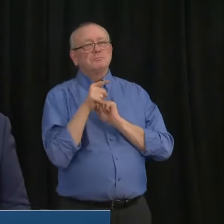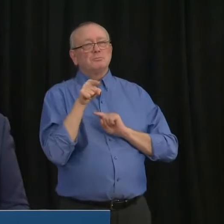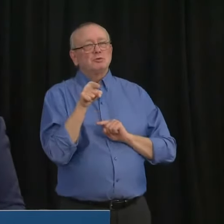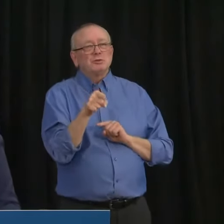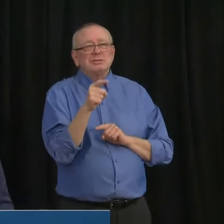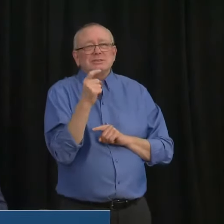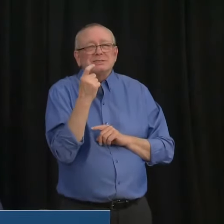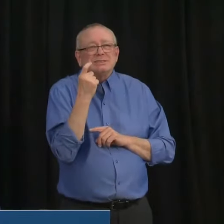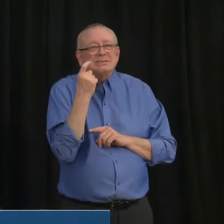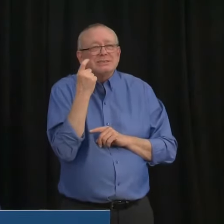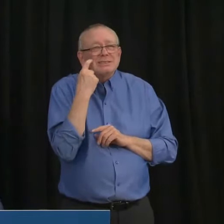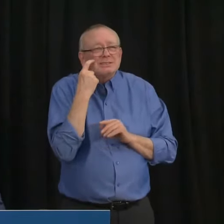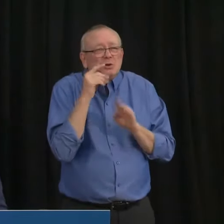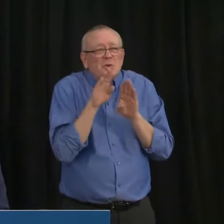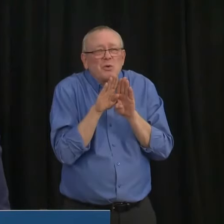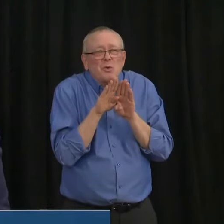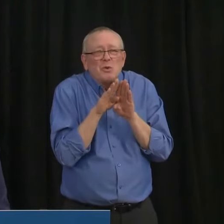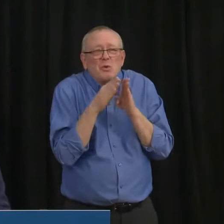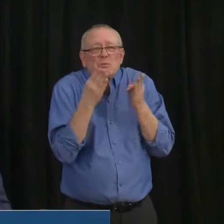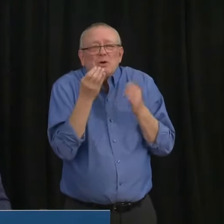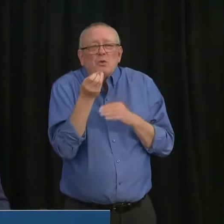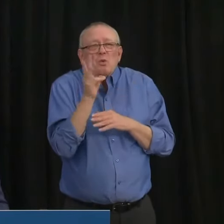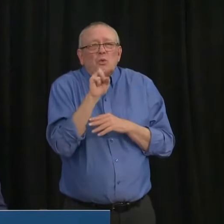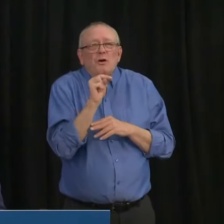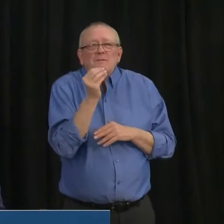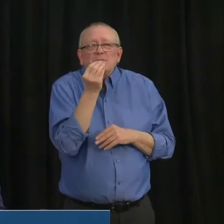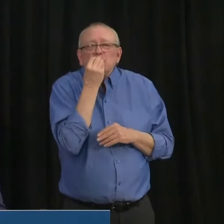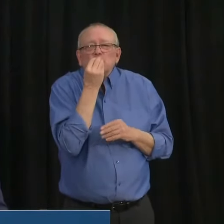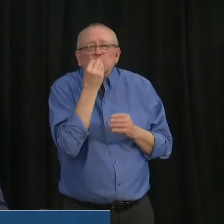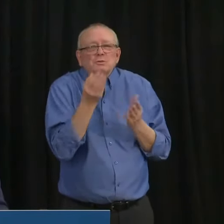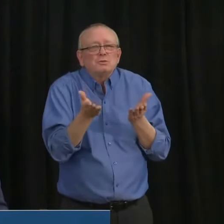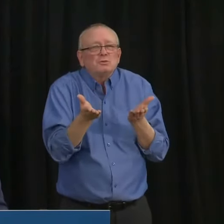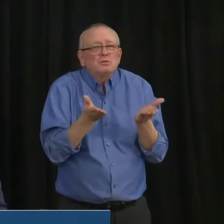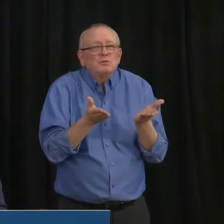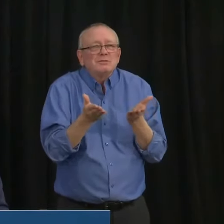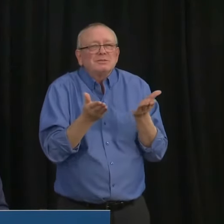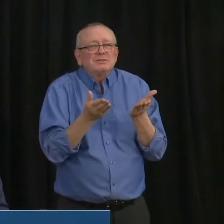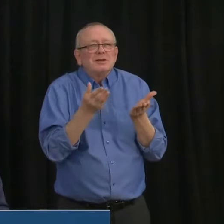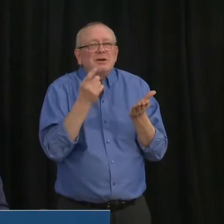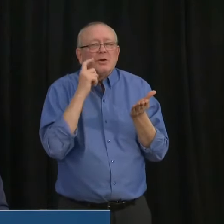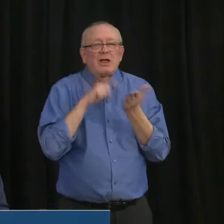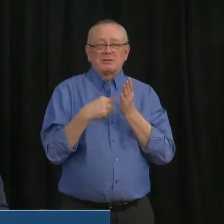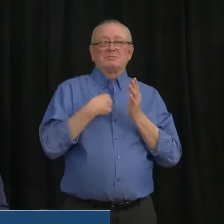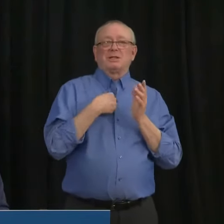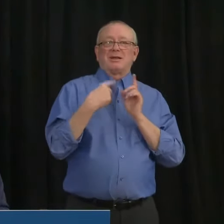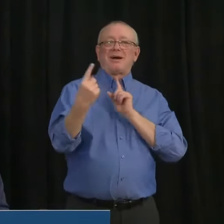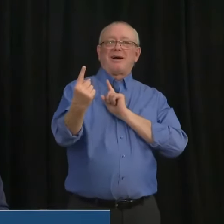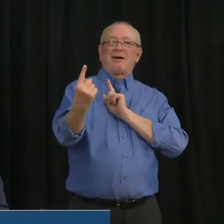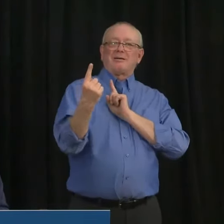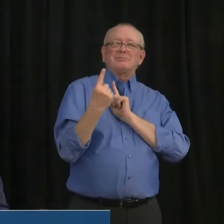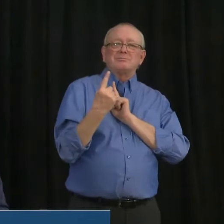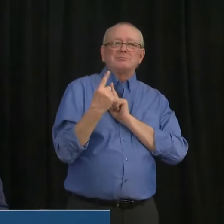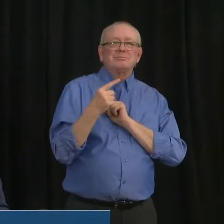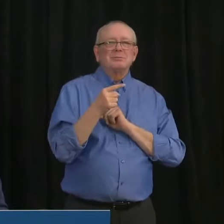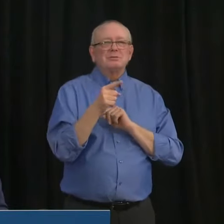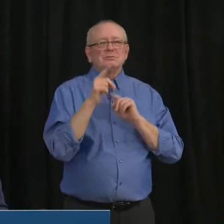kiosk. She saw, she, she recognized me. She came up to me and she broke down in tears in front of me,